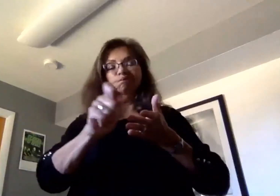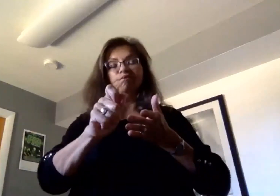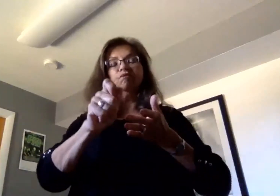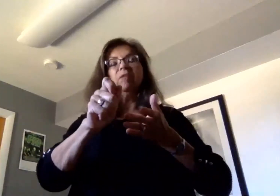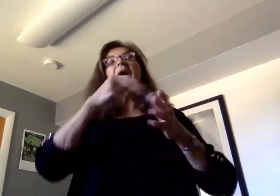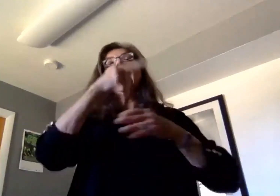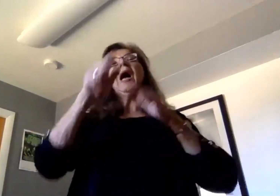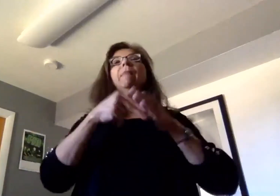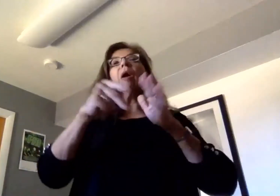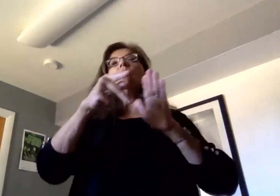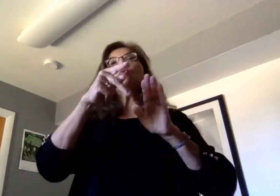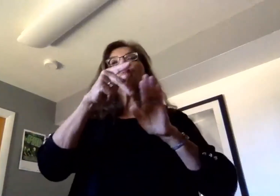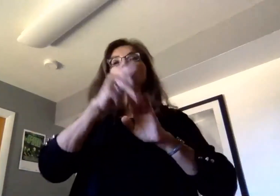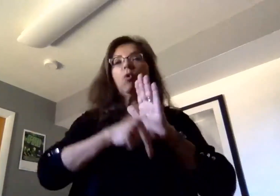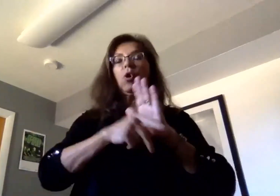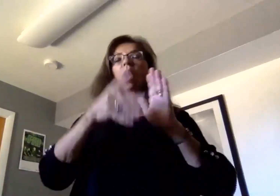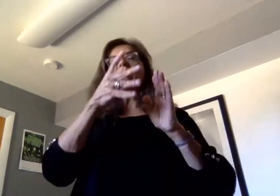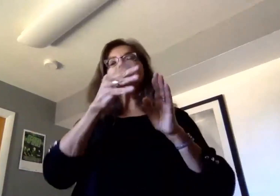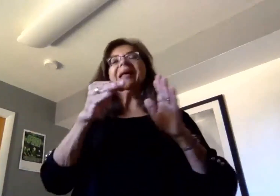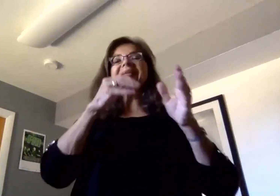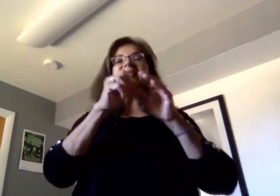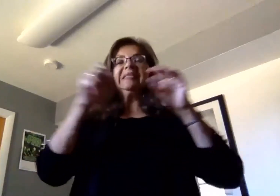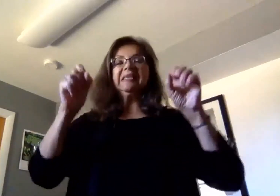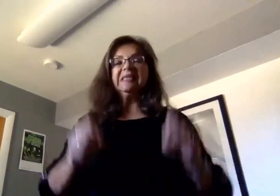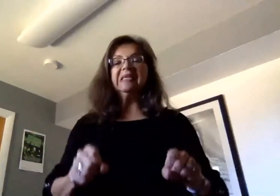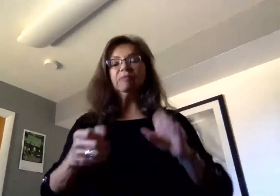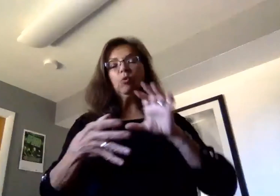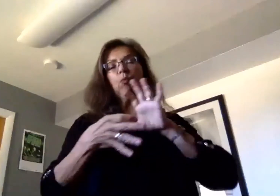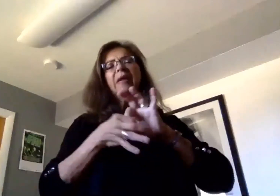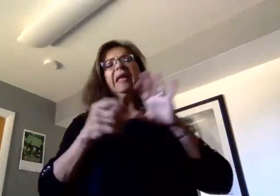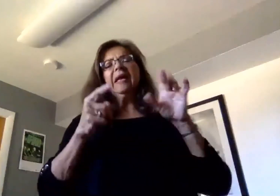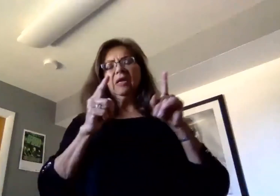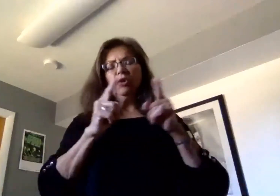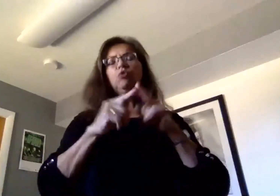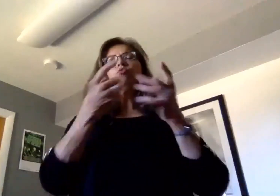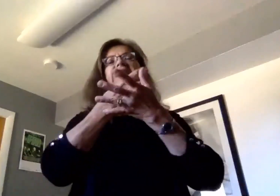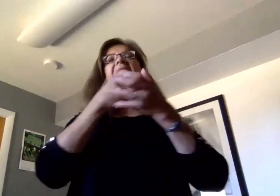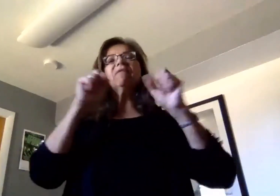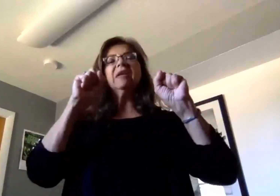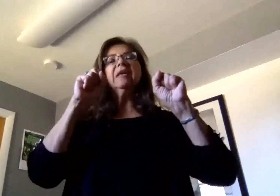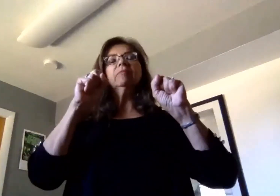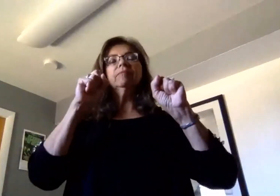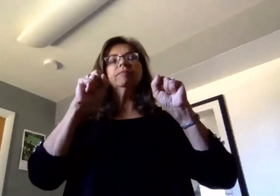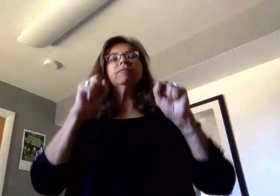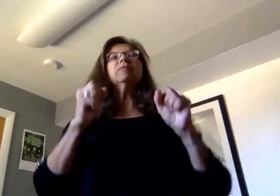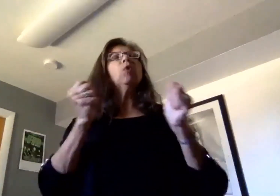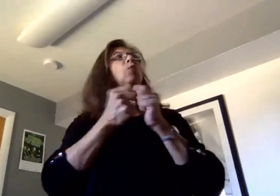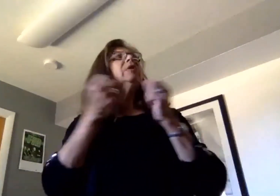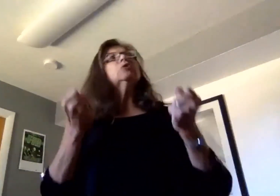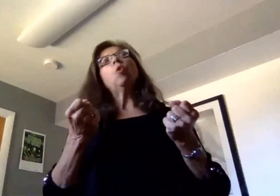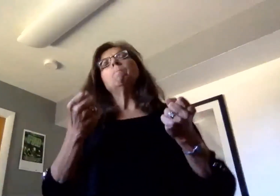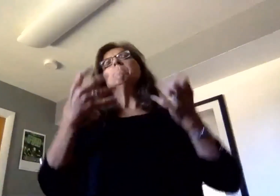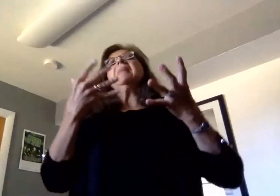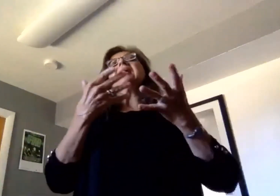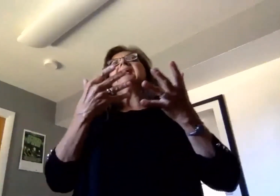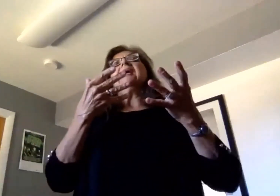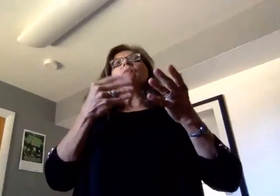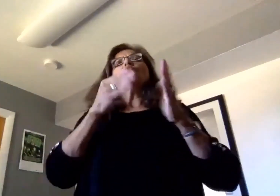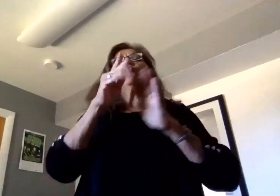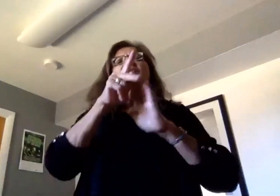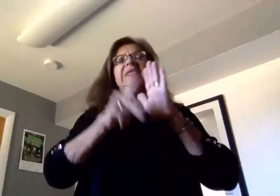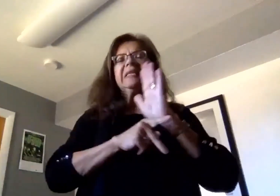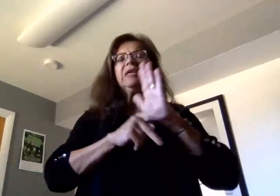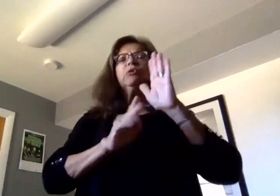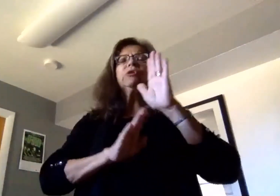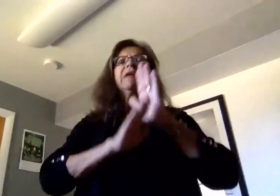that have we've been we've been putting in place with respect to safety. With so many procedures being developed another